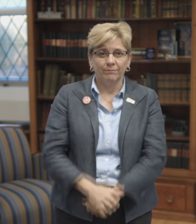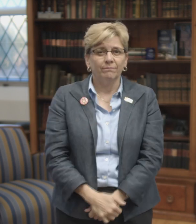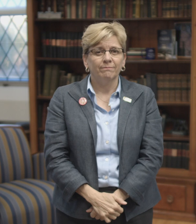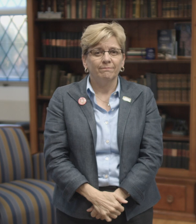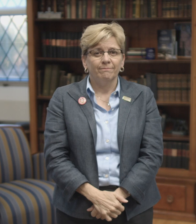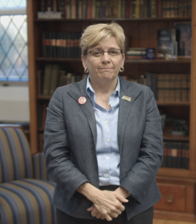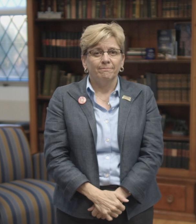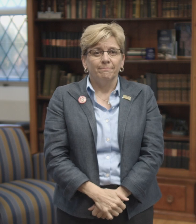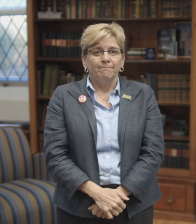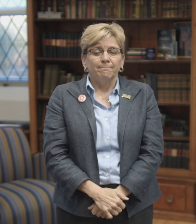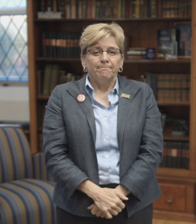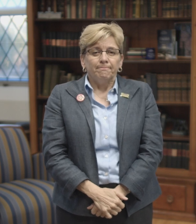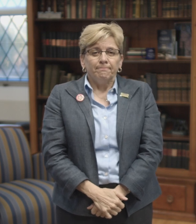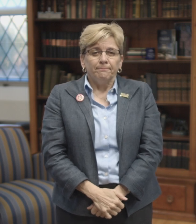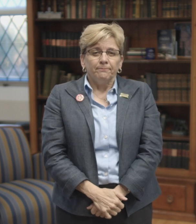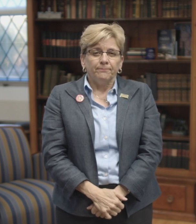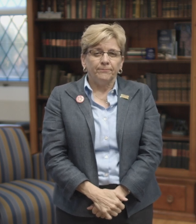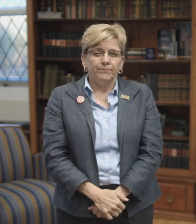These areas are enhanced with visual language exposure.